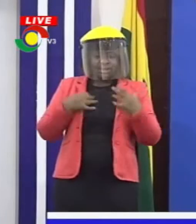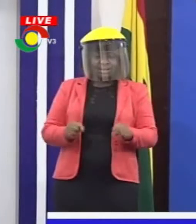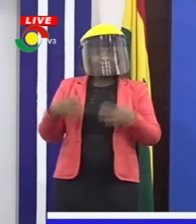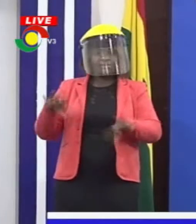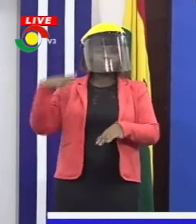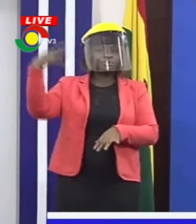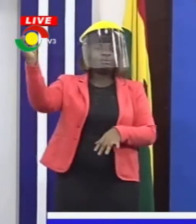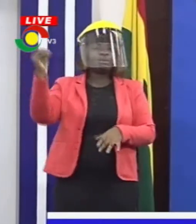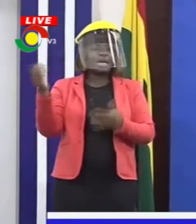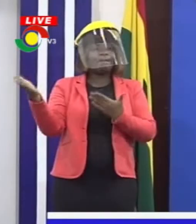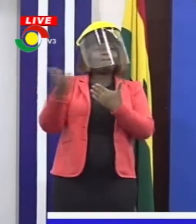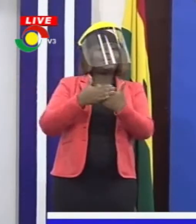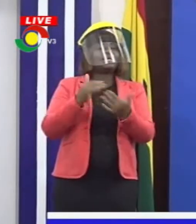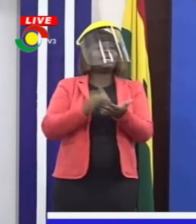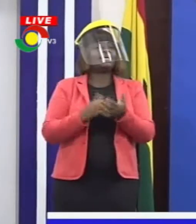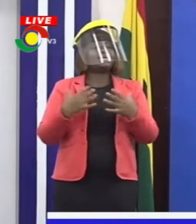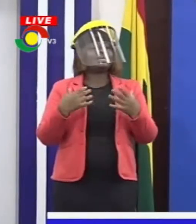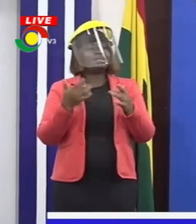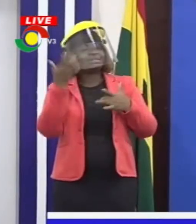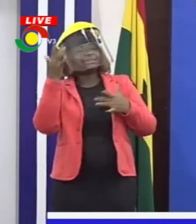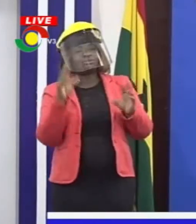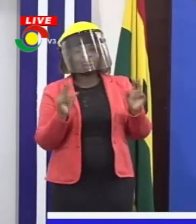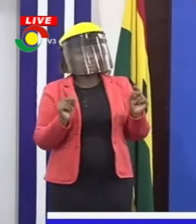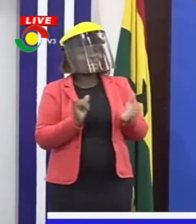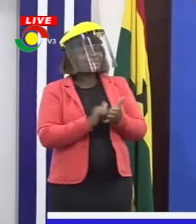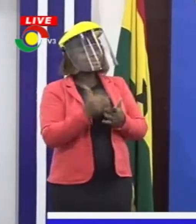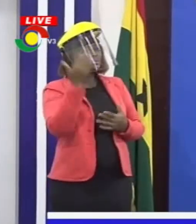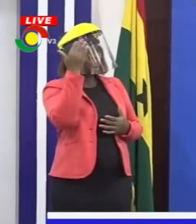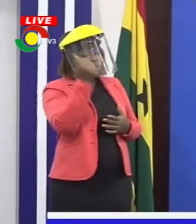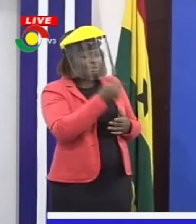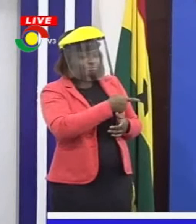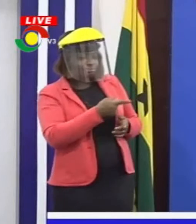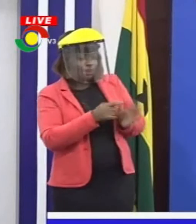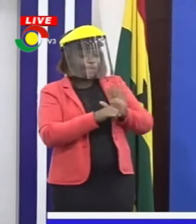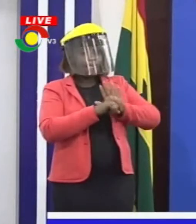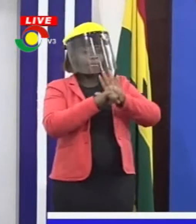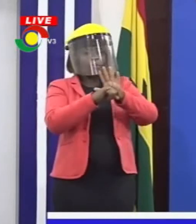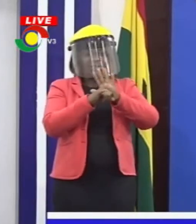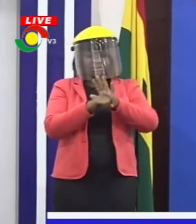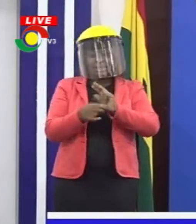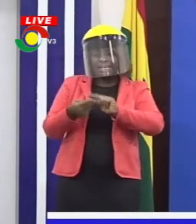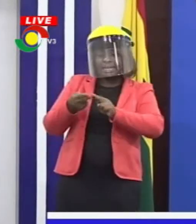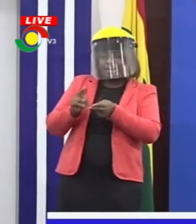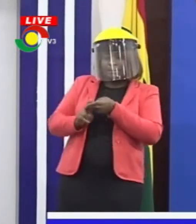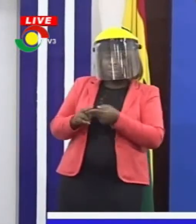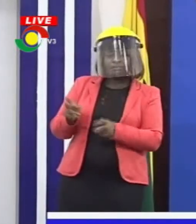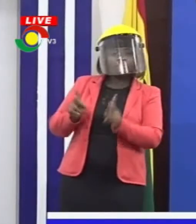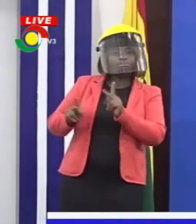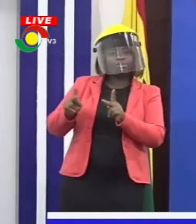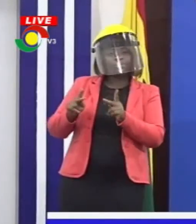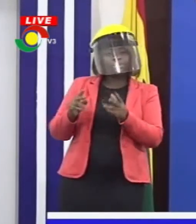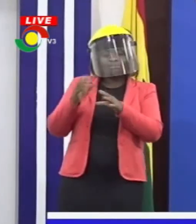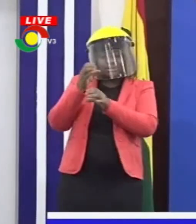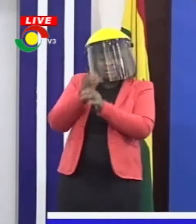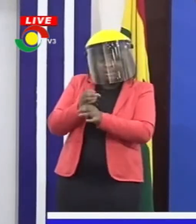website and the dashboard we give you to identify the number of cases that have been seen. Those